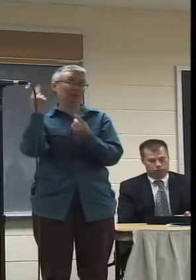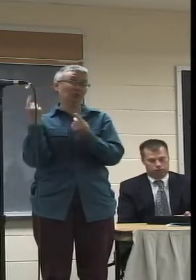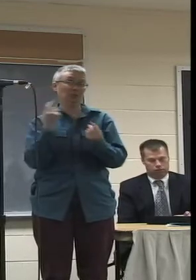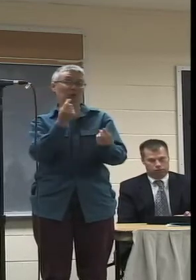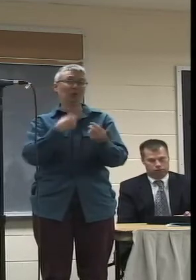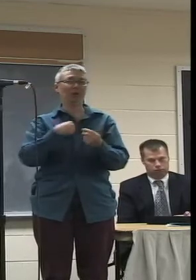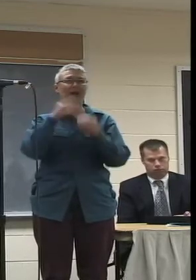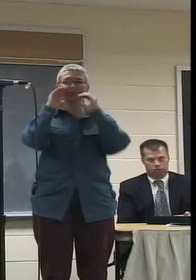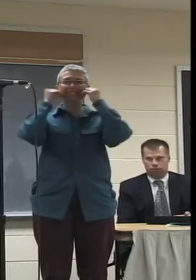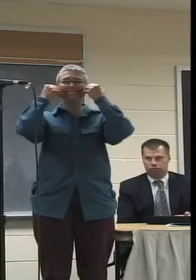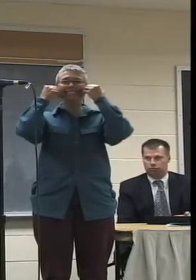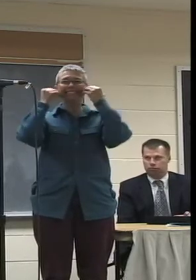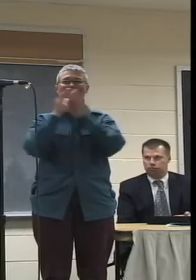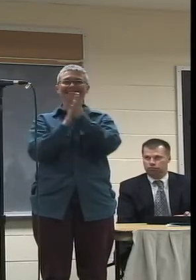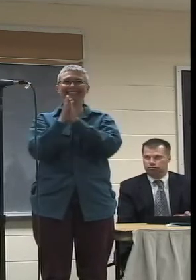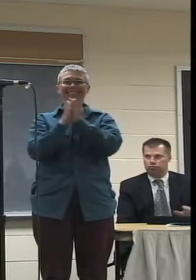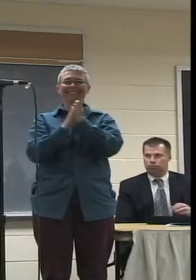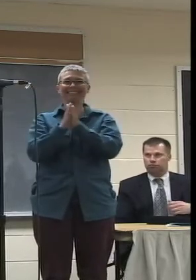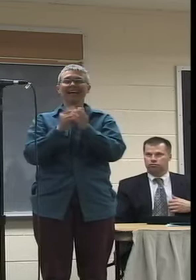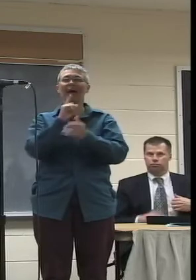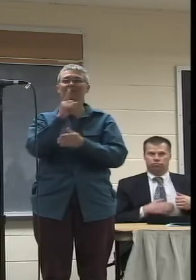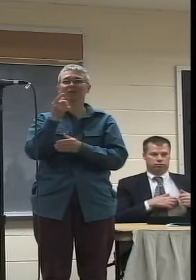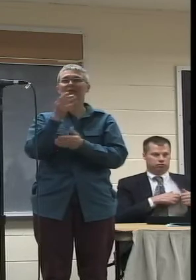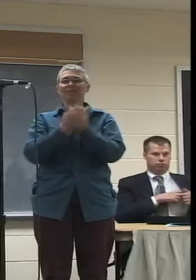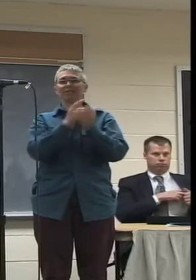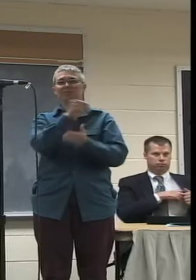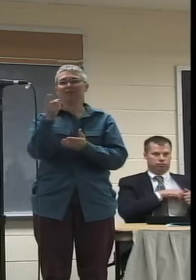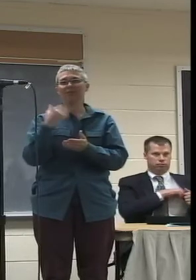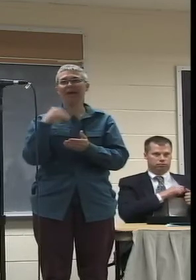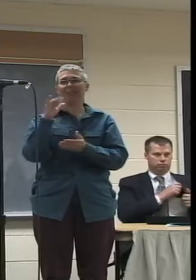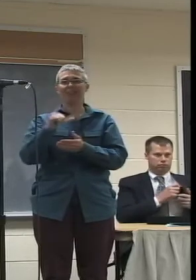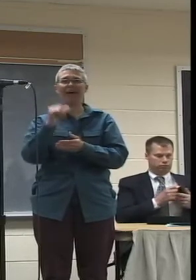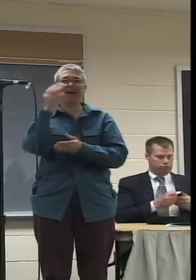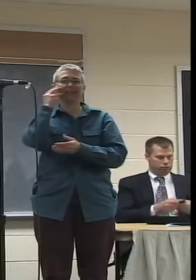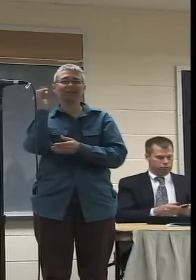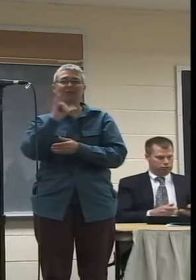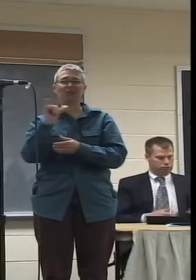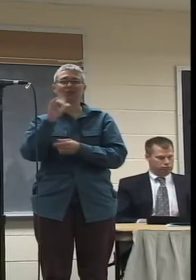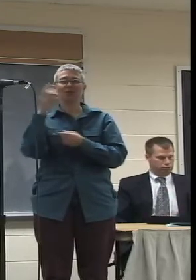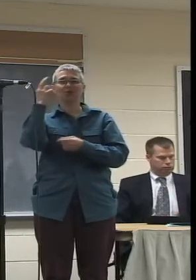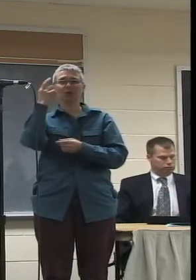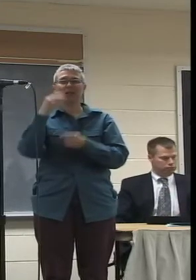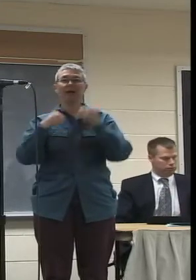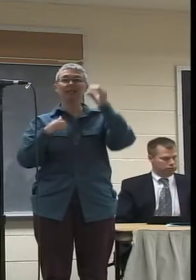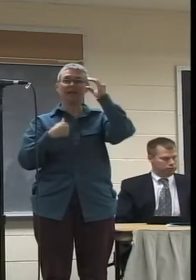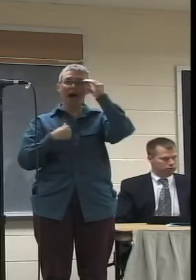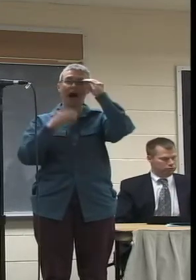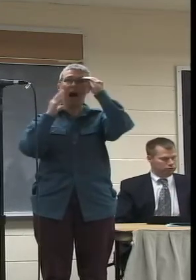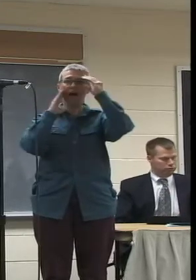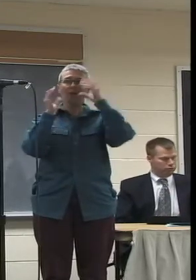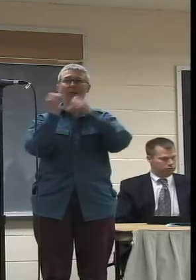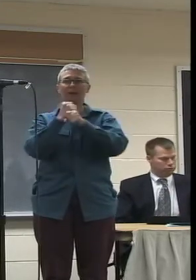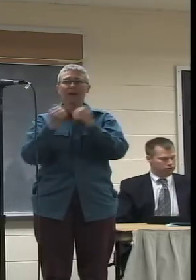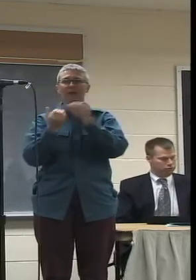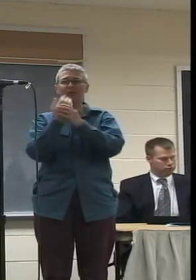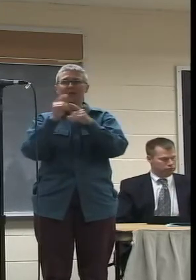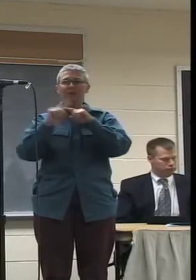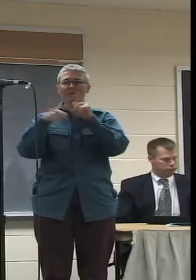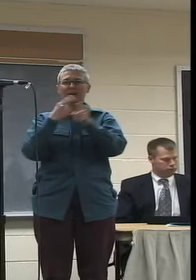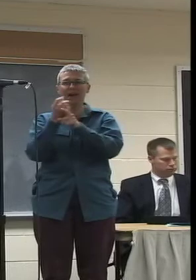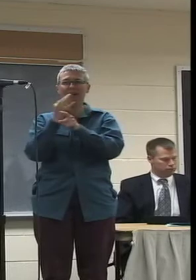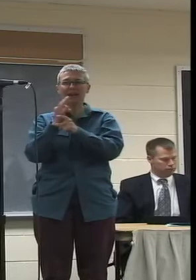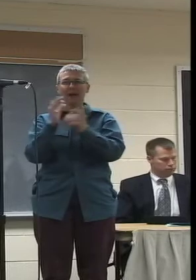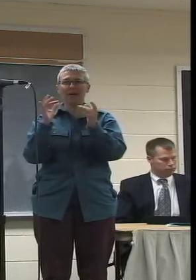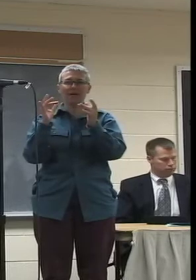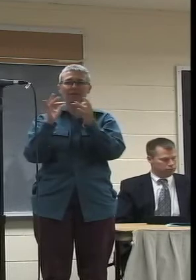I was just smiling from ear to ear. And I'm sure some of you have had those moments where you realize that you're going to make a different kind of connection, like a light